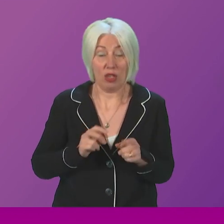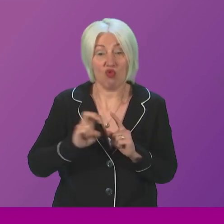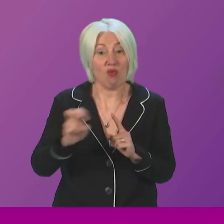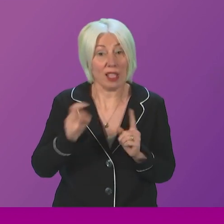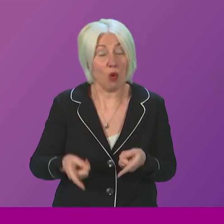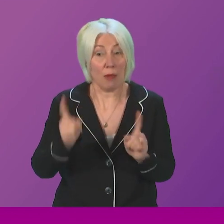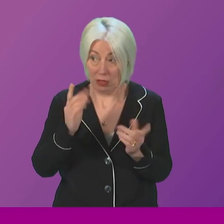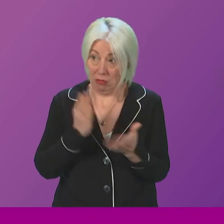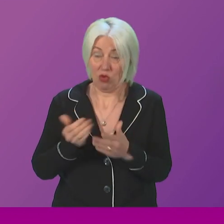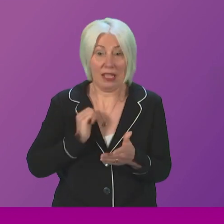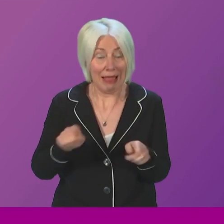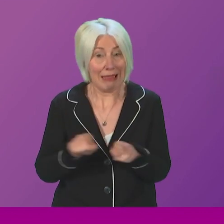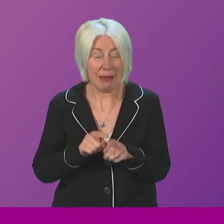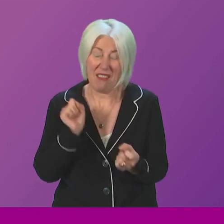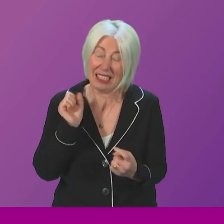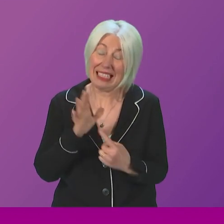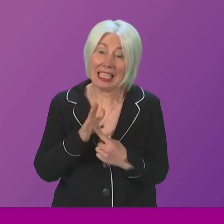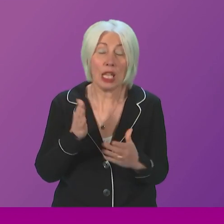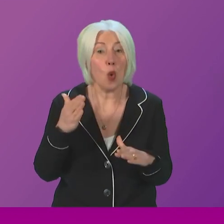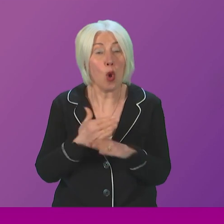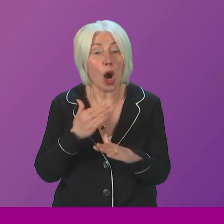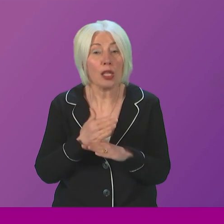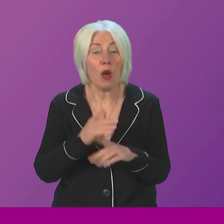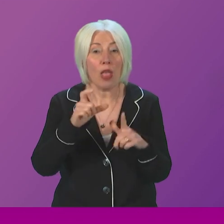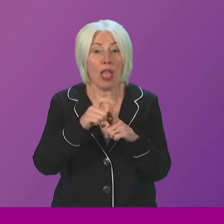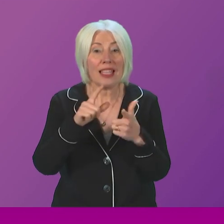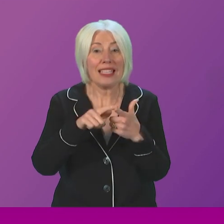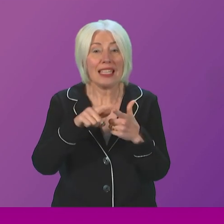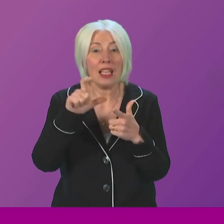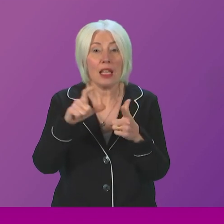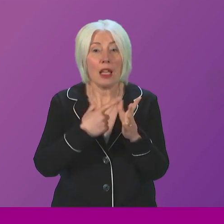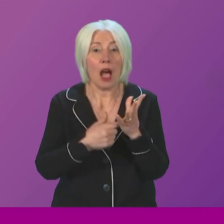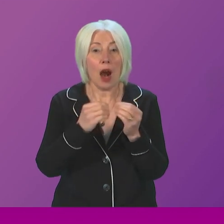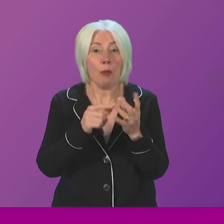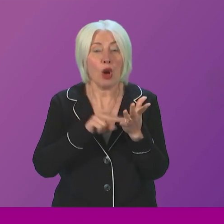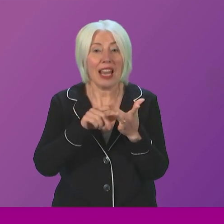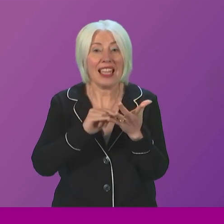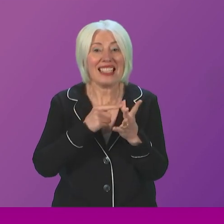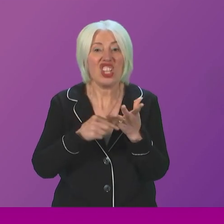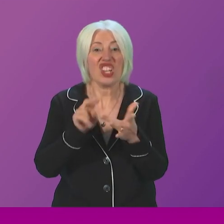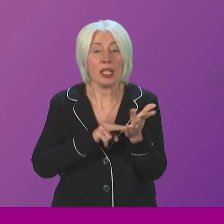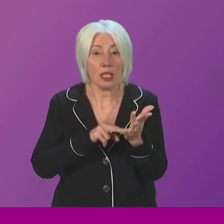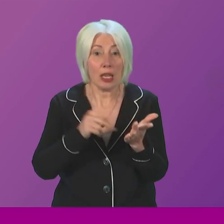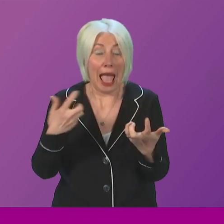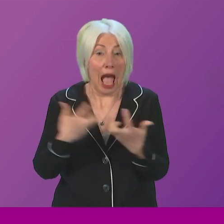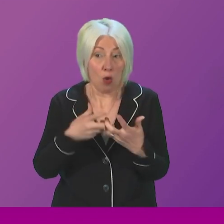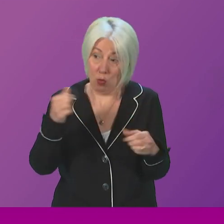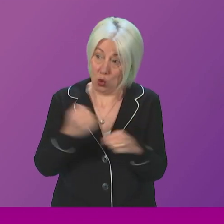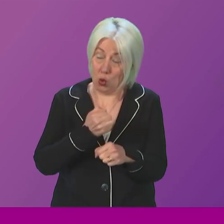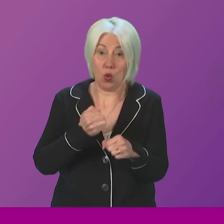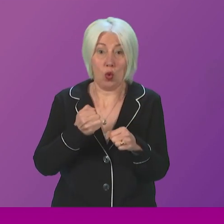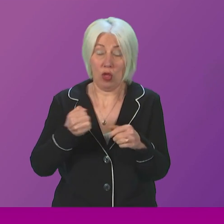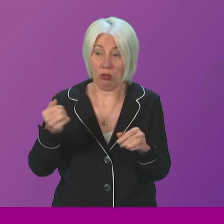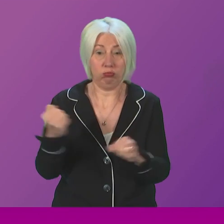these important, vital works, particularly around decarbonisation, have to take place, how do we do them in a way that they minimise